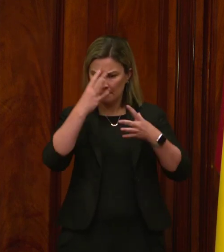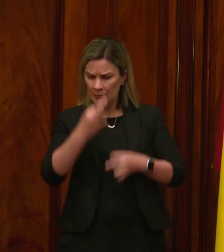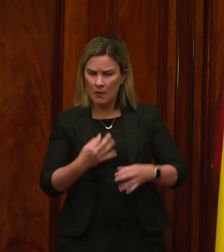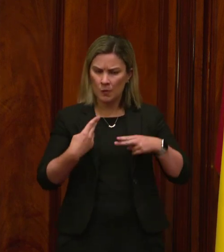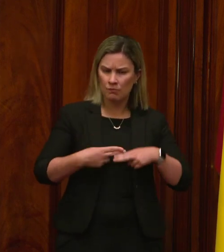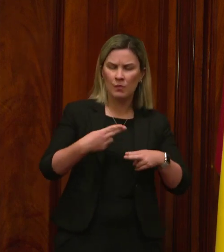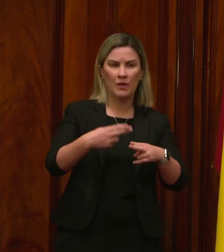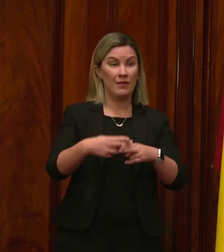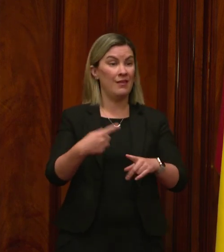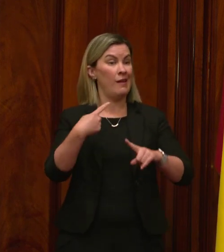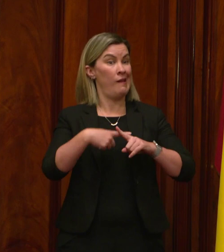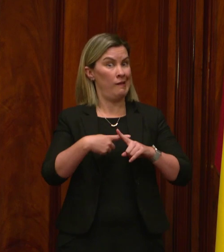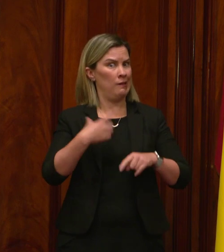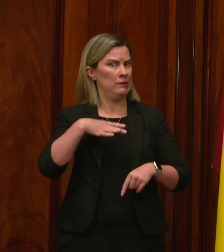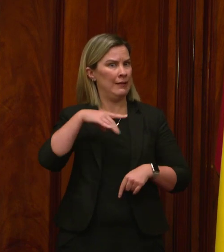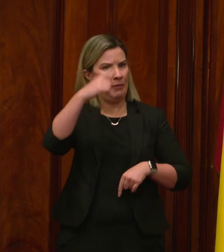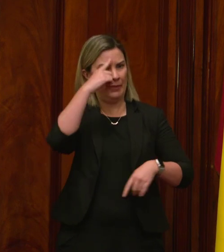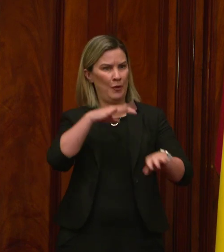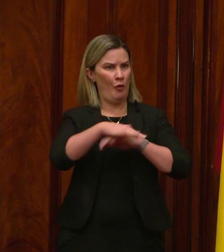occasion not a small amount of caffeine.